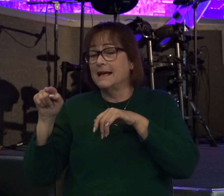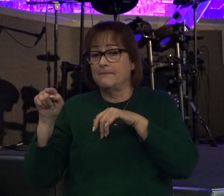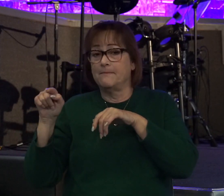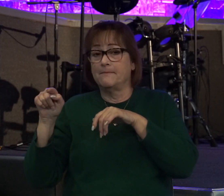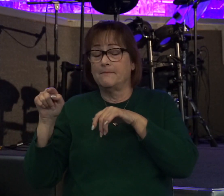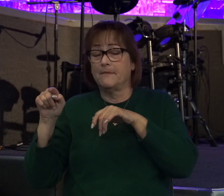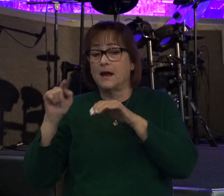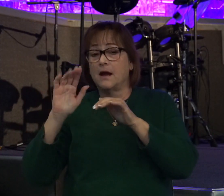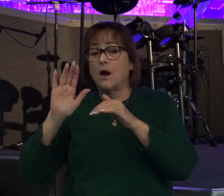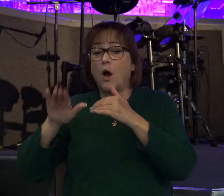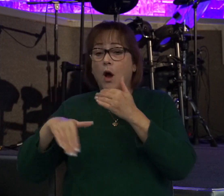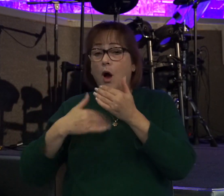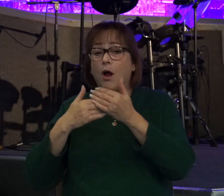all his household.